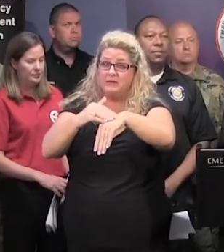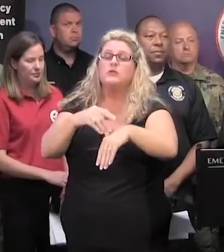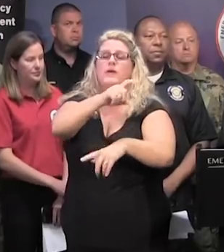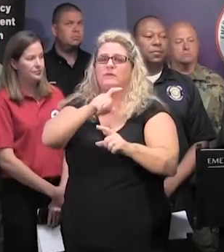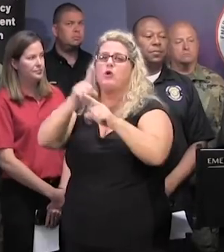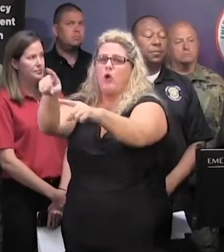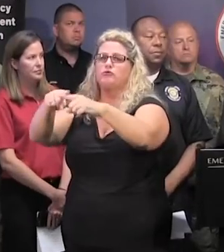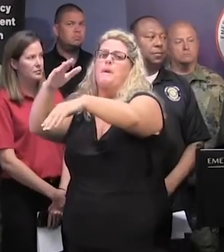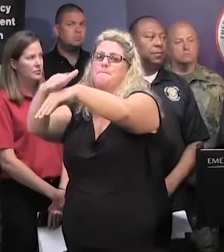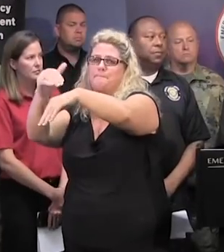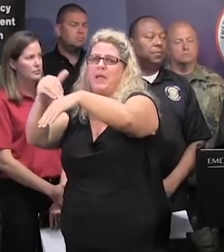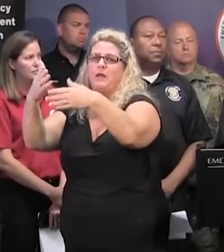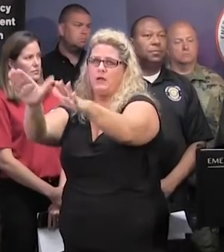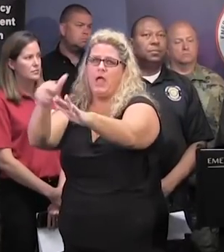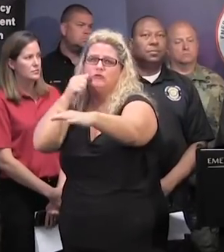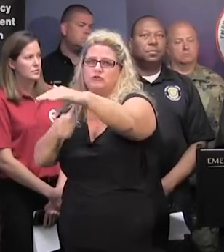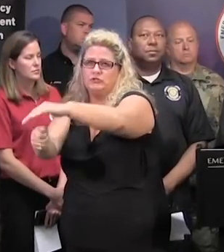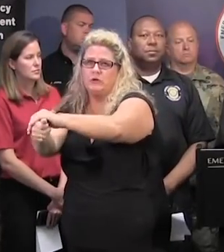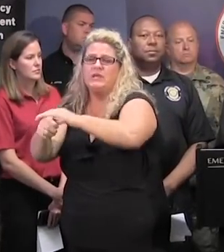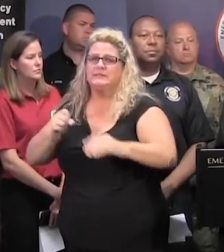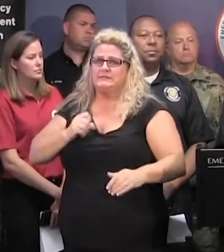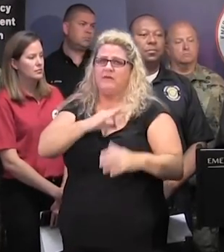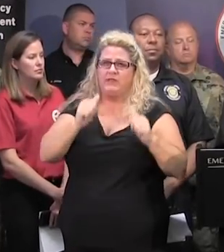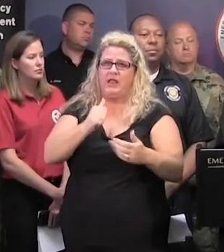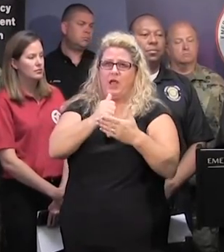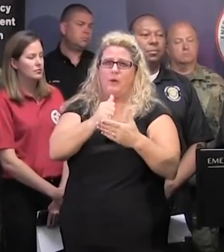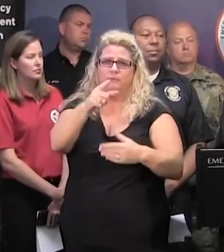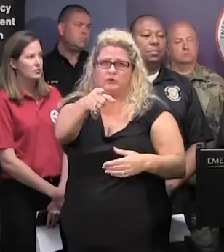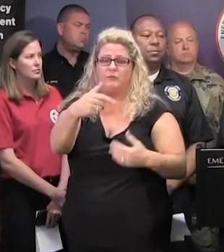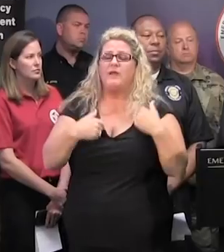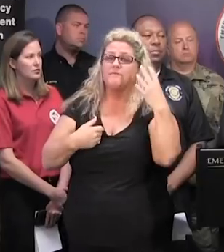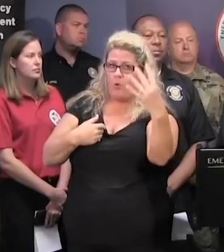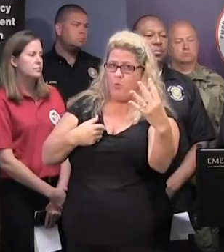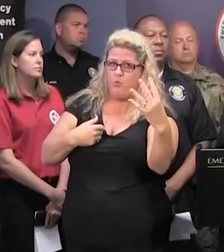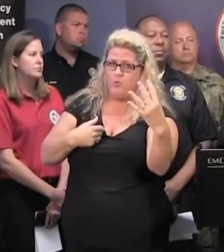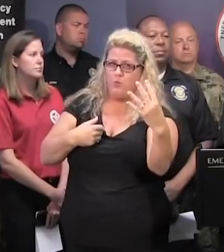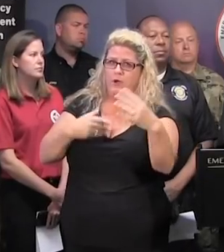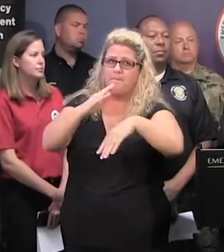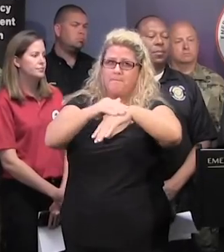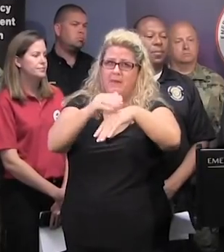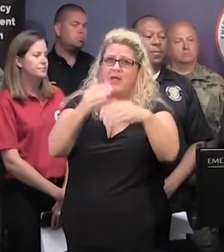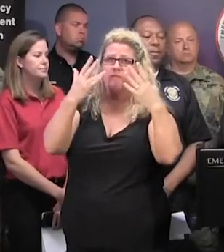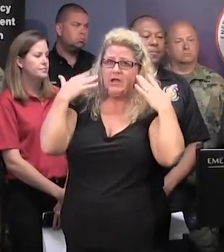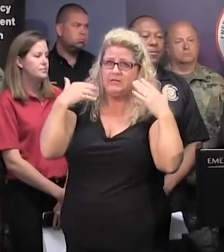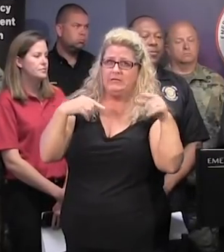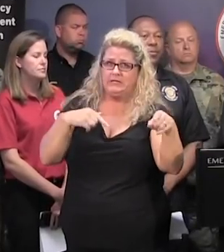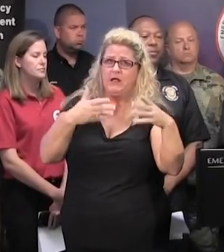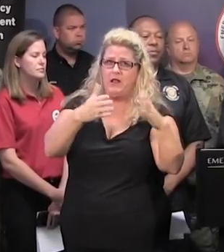placement for your pet. We have four pet-friendly shelters that are now open.